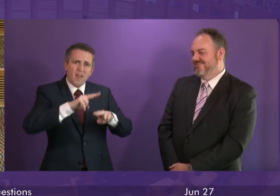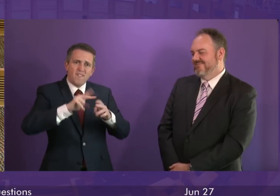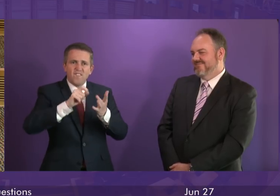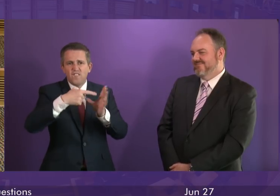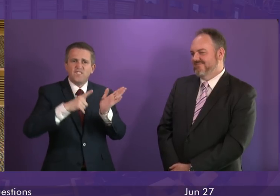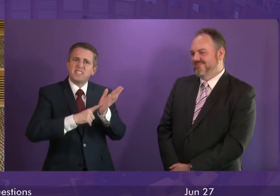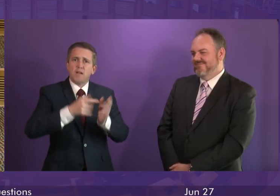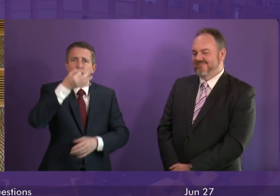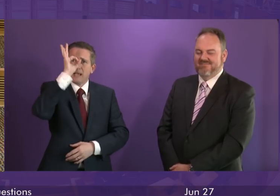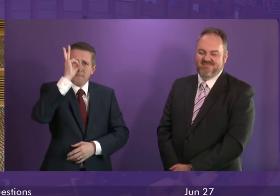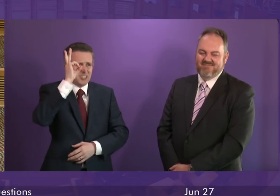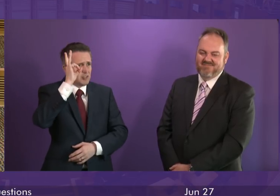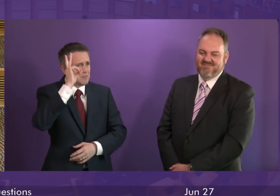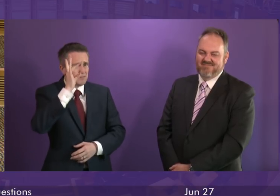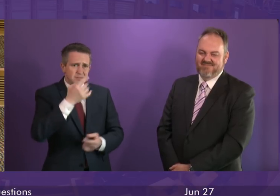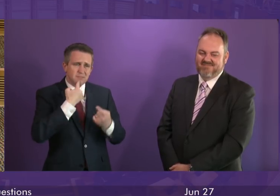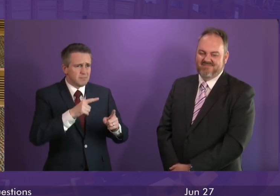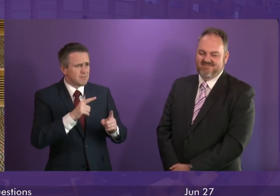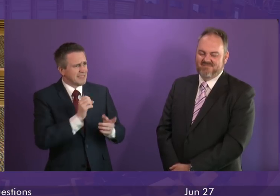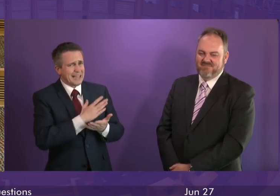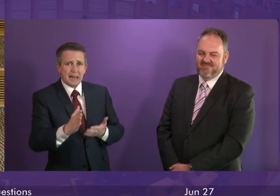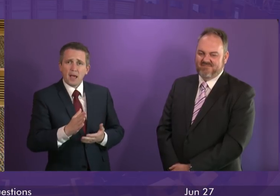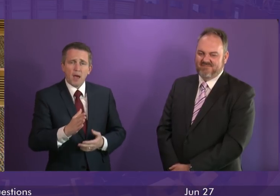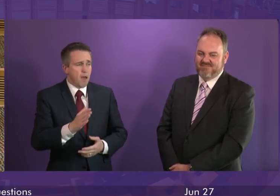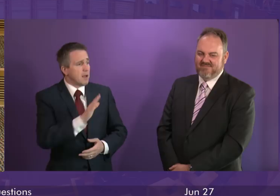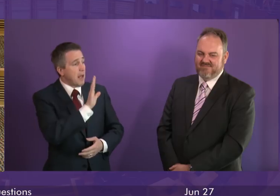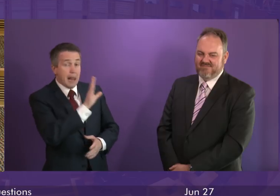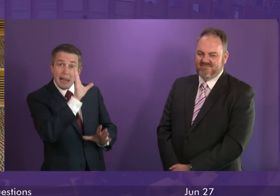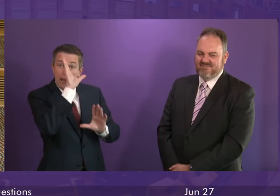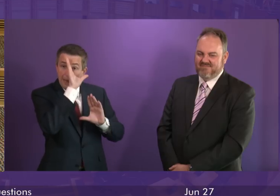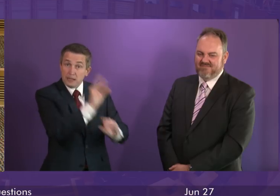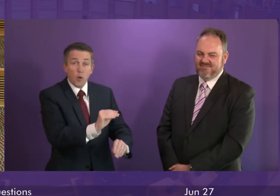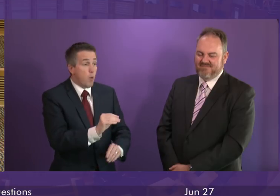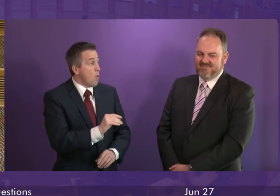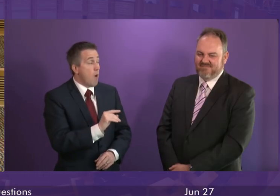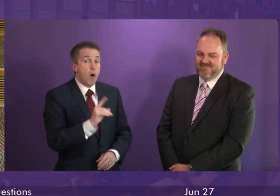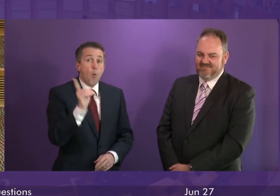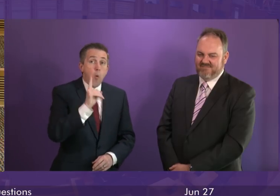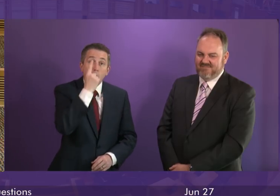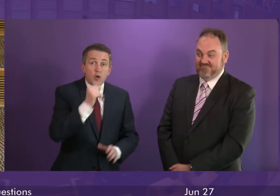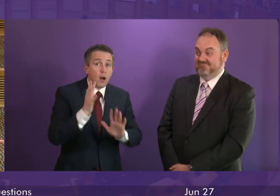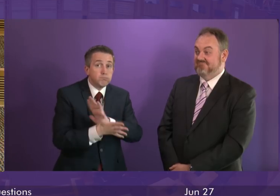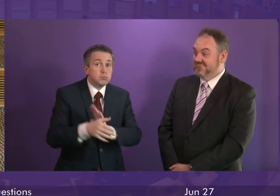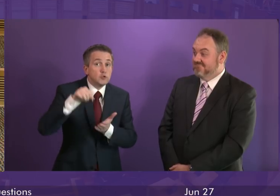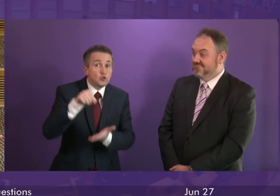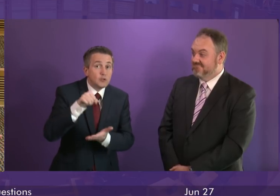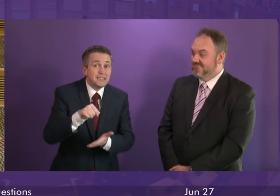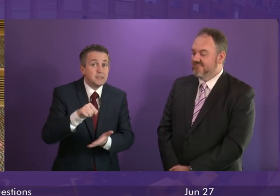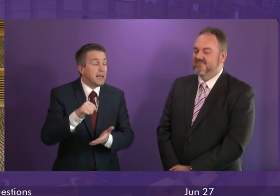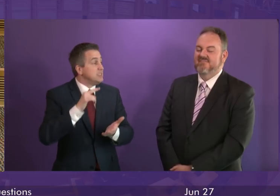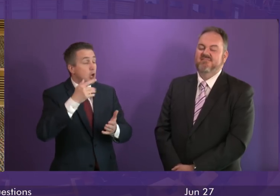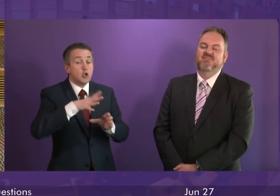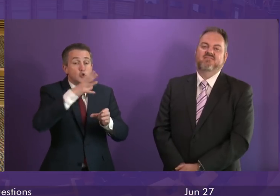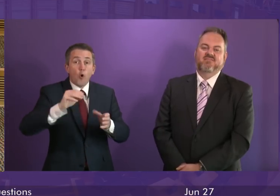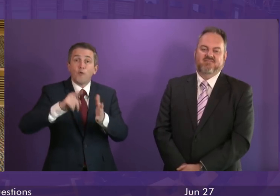says would know, but let me tell you what would put a black hole in the Scottish budget. Tory tax